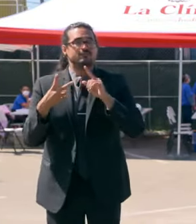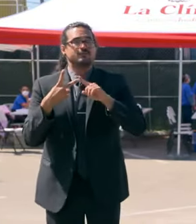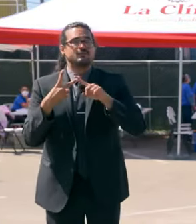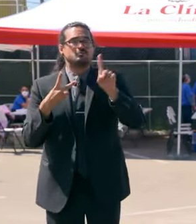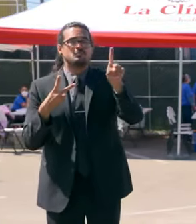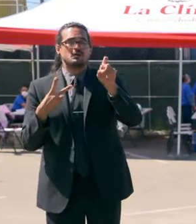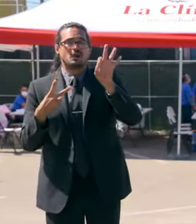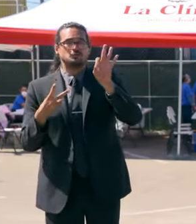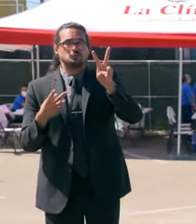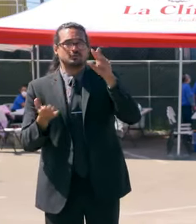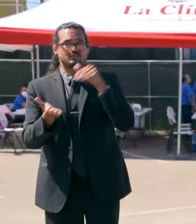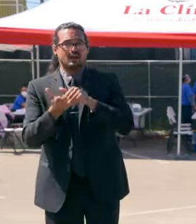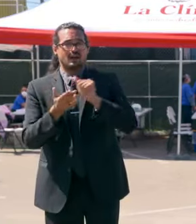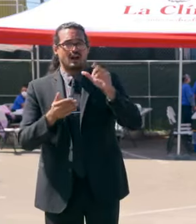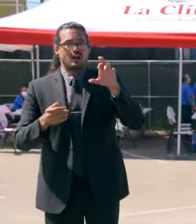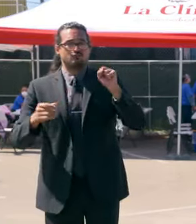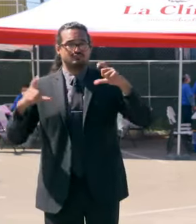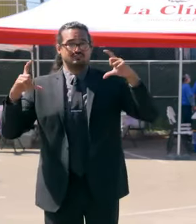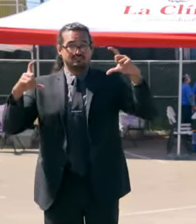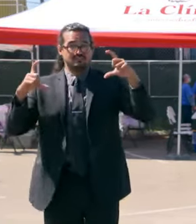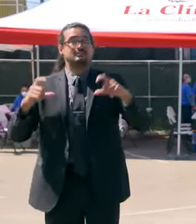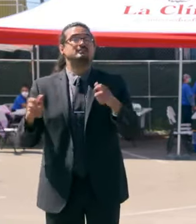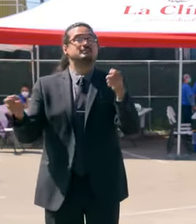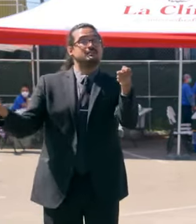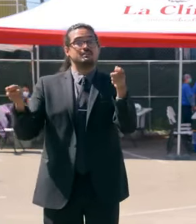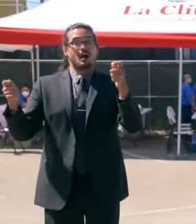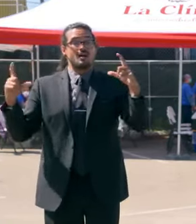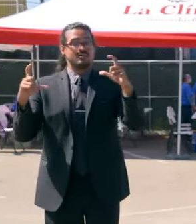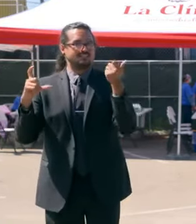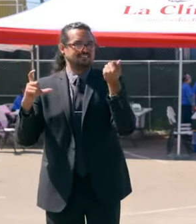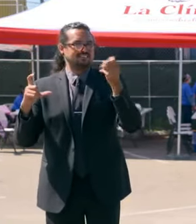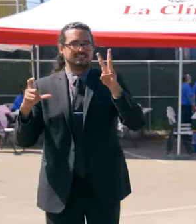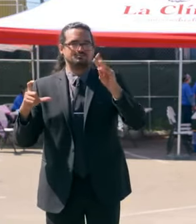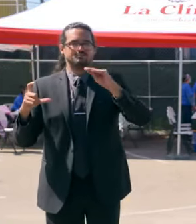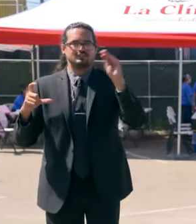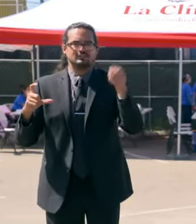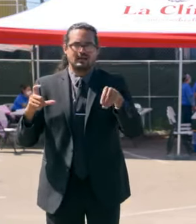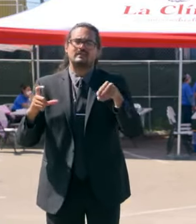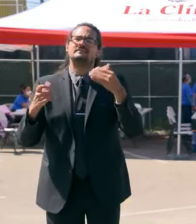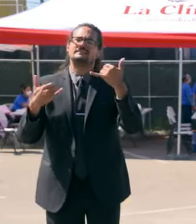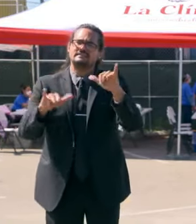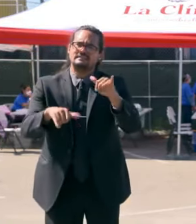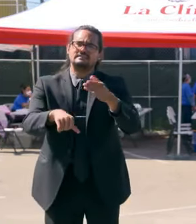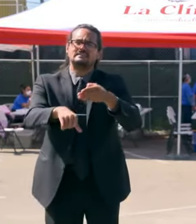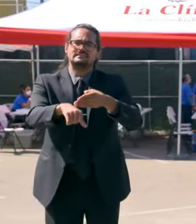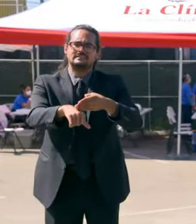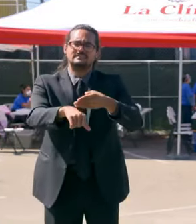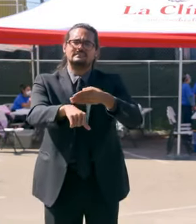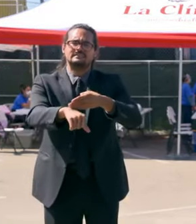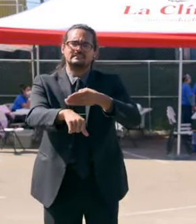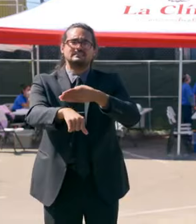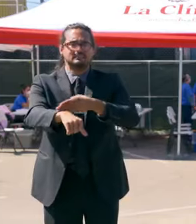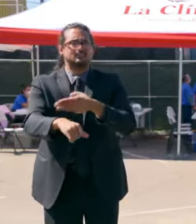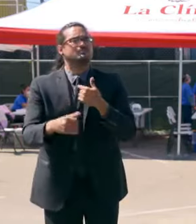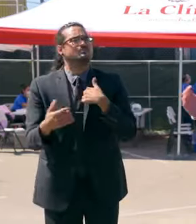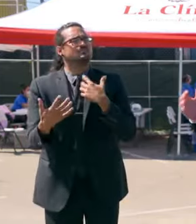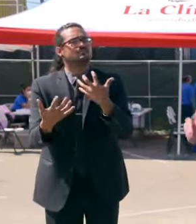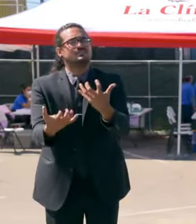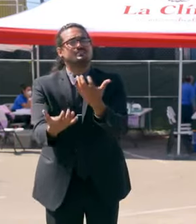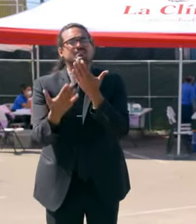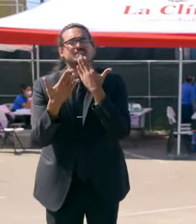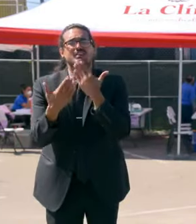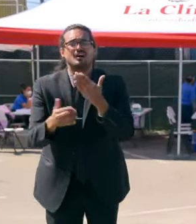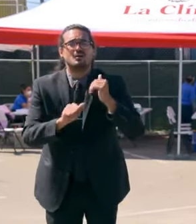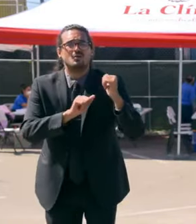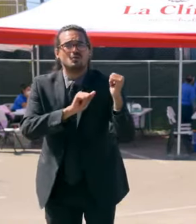16% contained. But we are making some progress, and I just want to thank all of the extraordinary